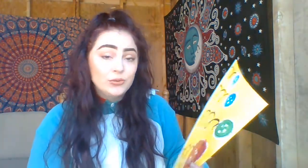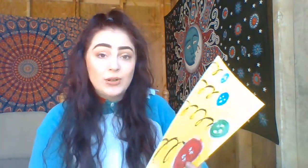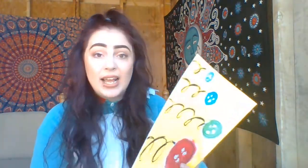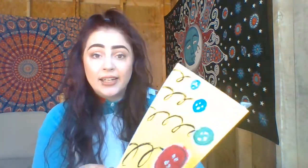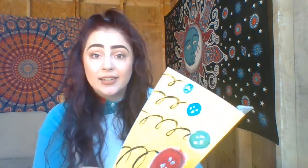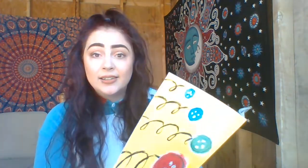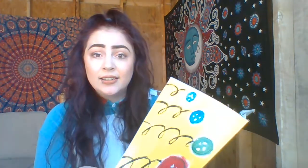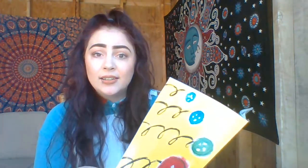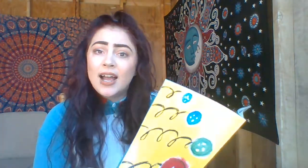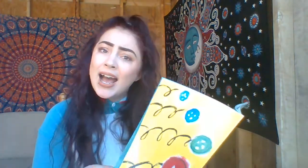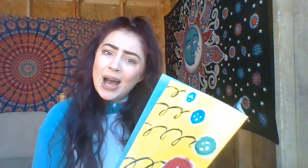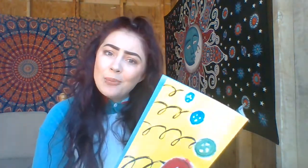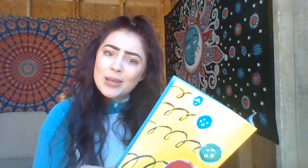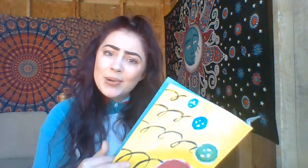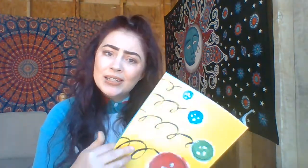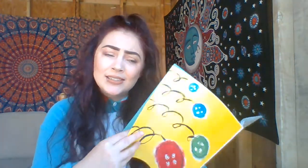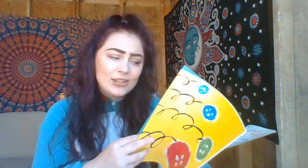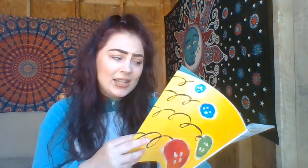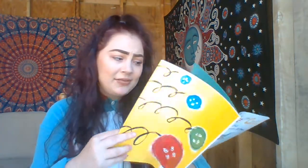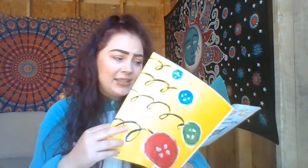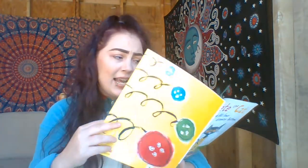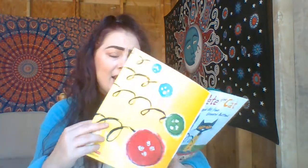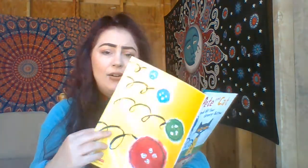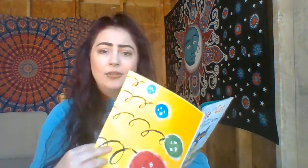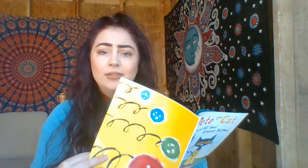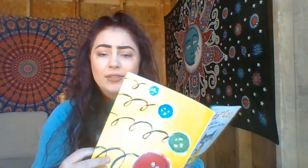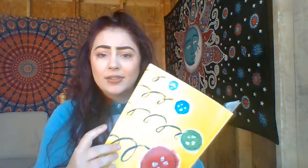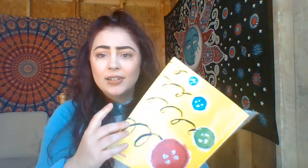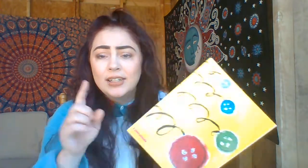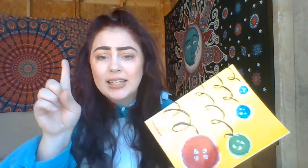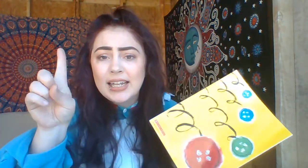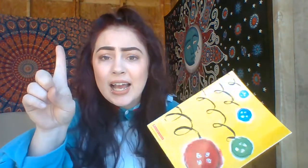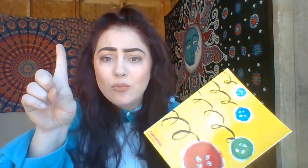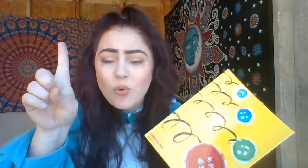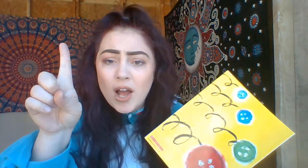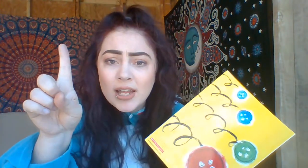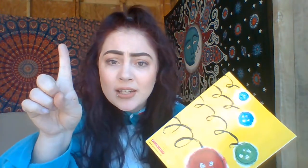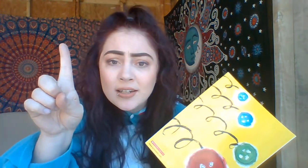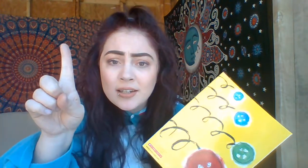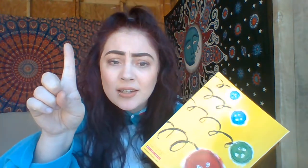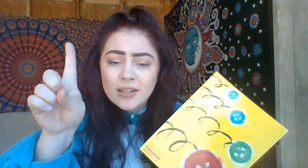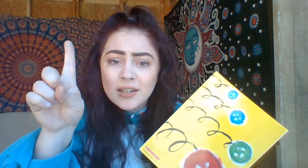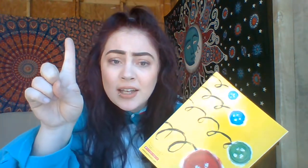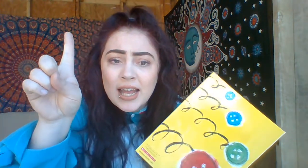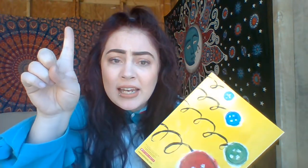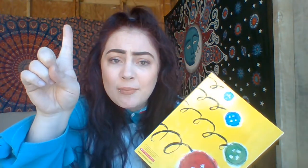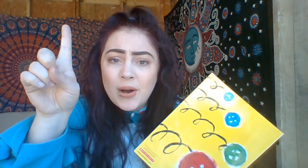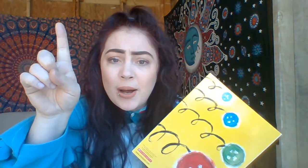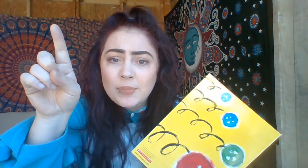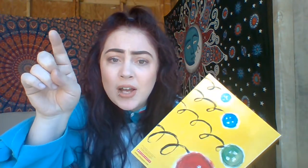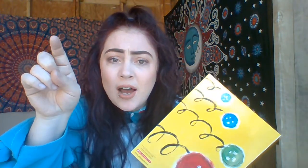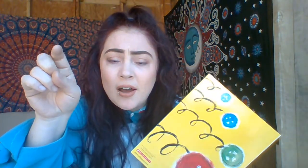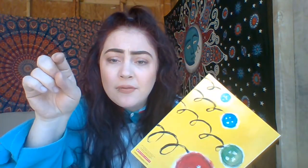away. How many buttons are left now? He had one and it popped off.